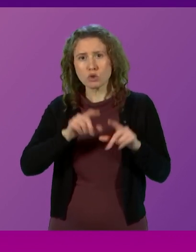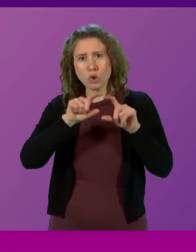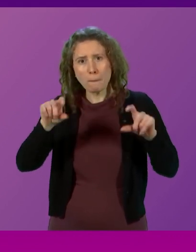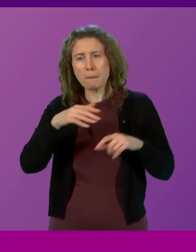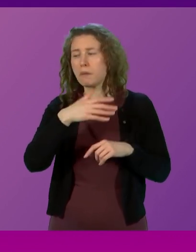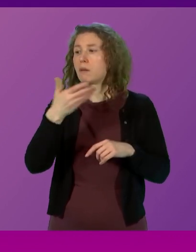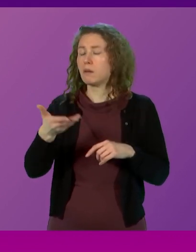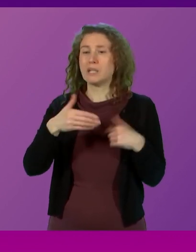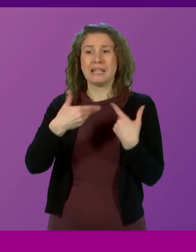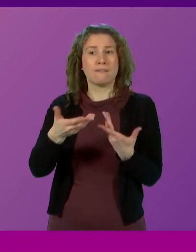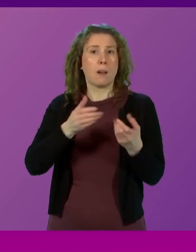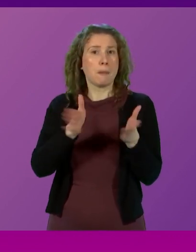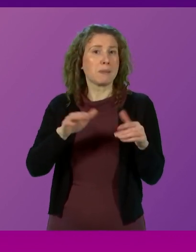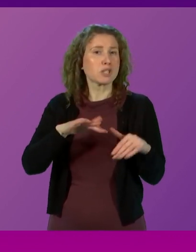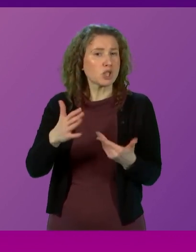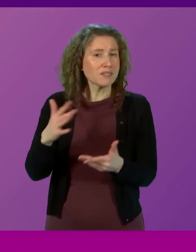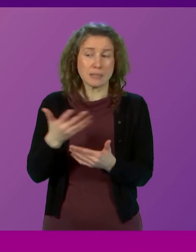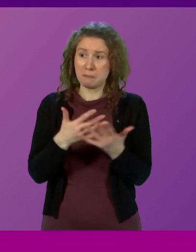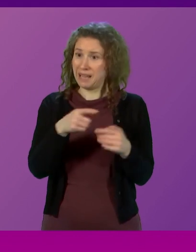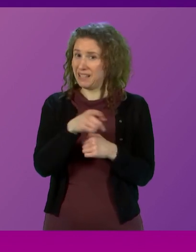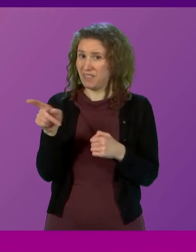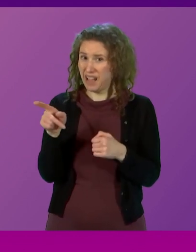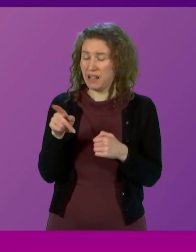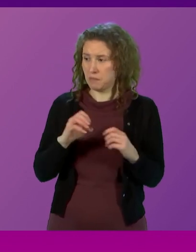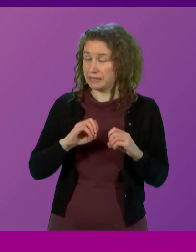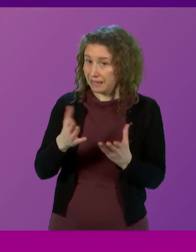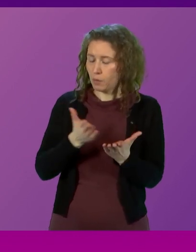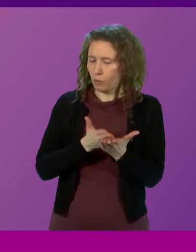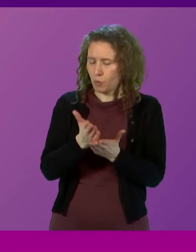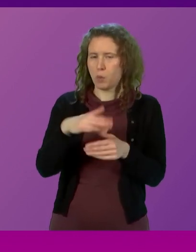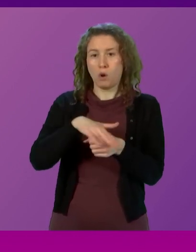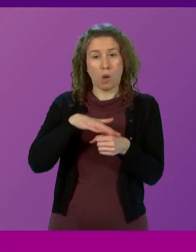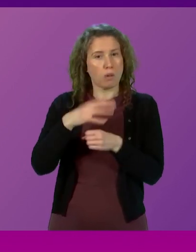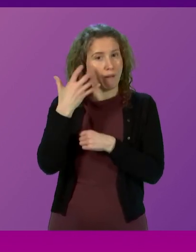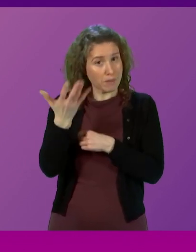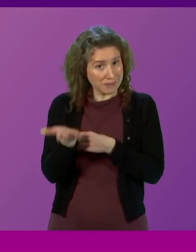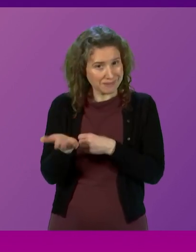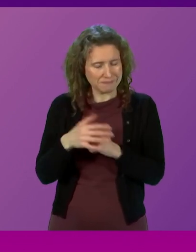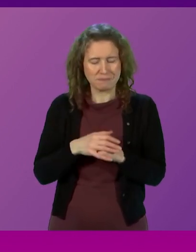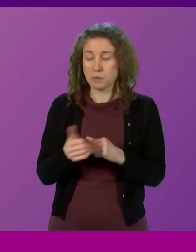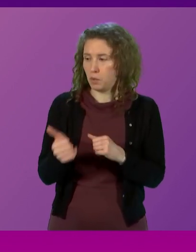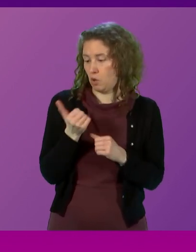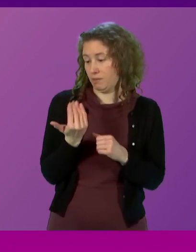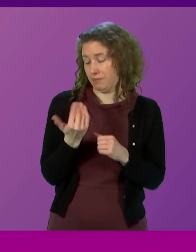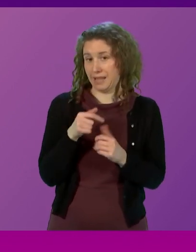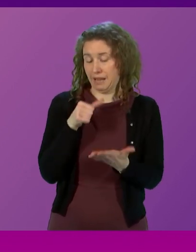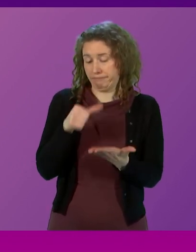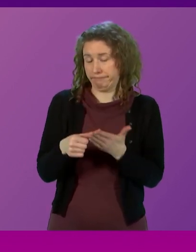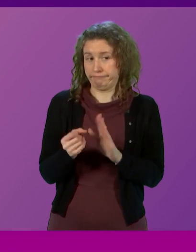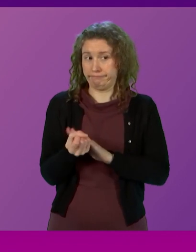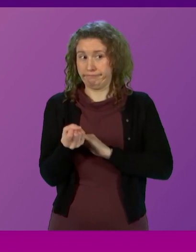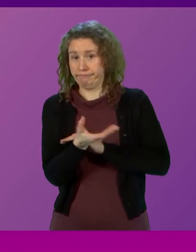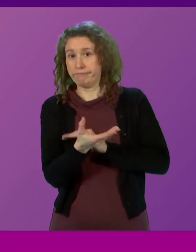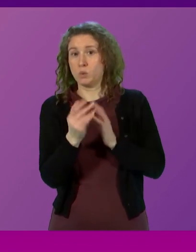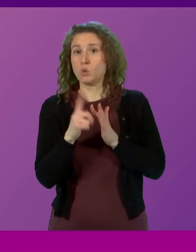delivery of our public services, many of which are, of course, delivered by local government and which we know recently wrote a very strong